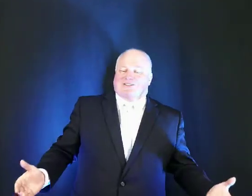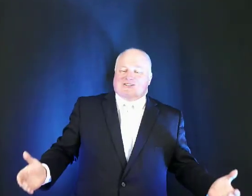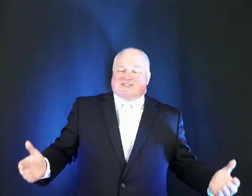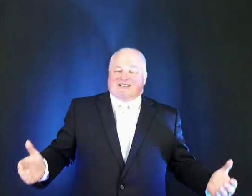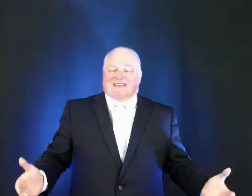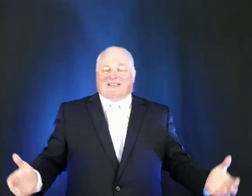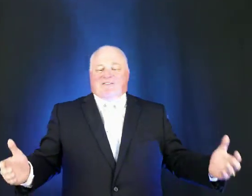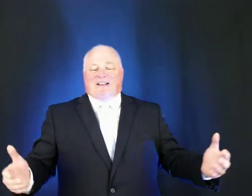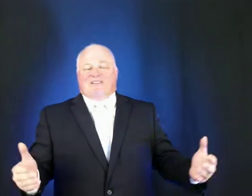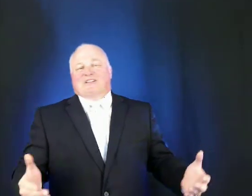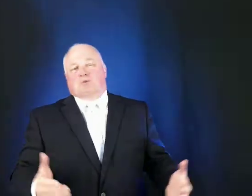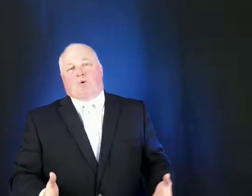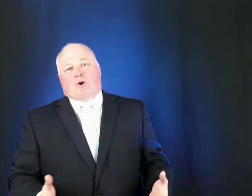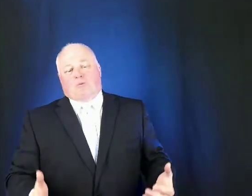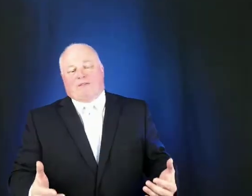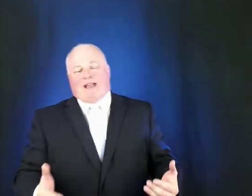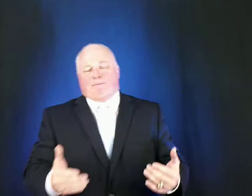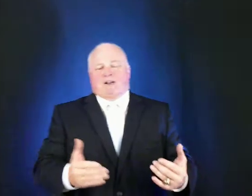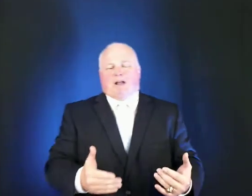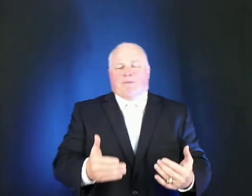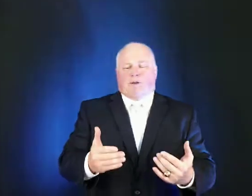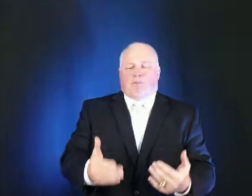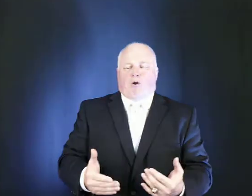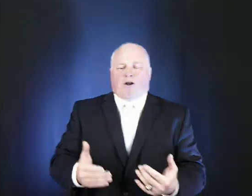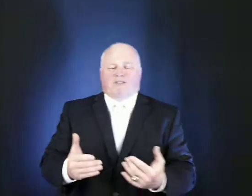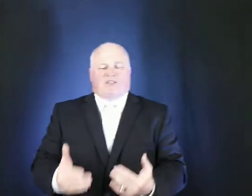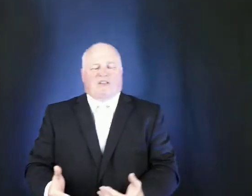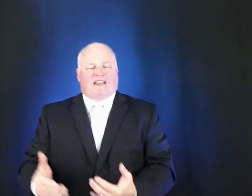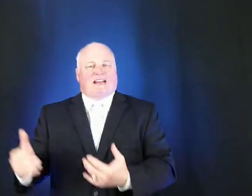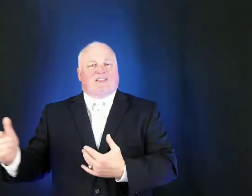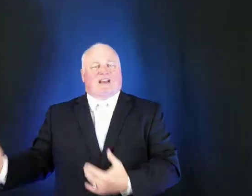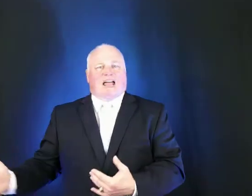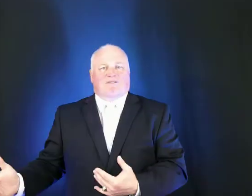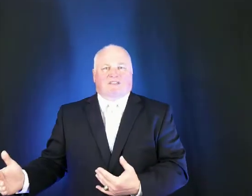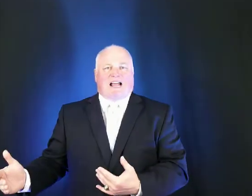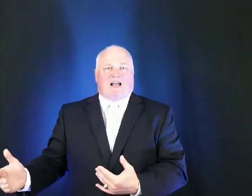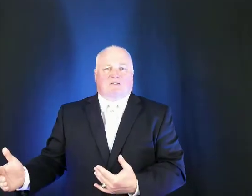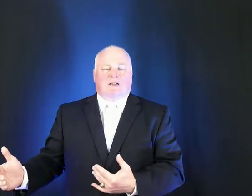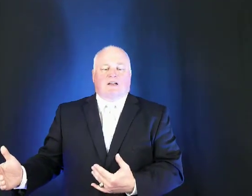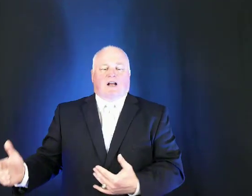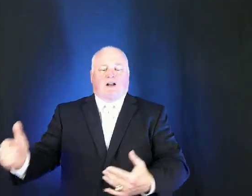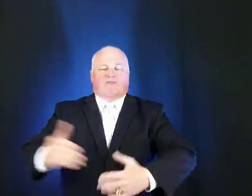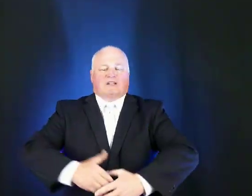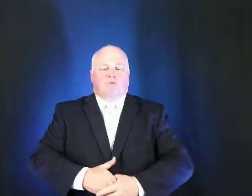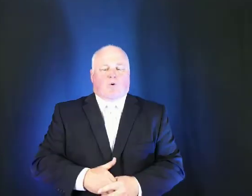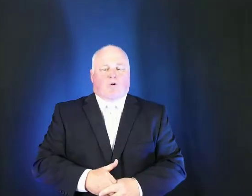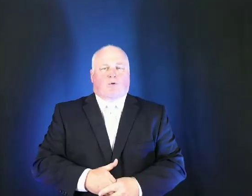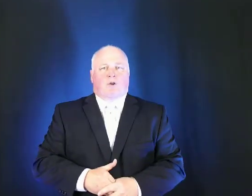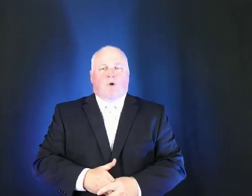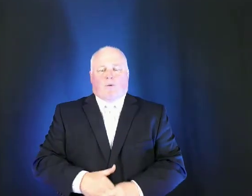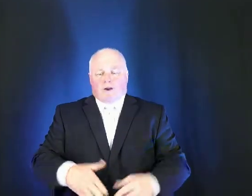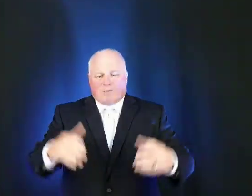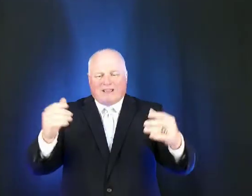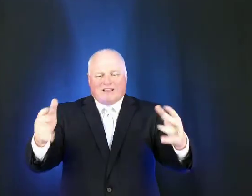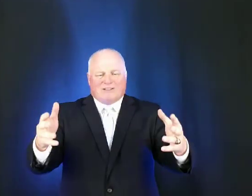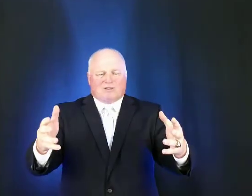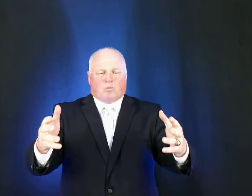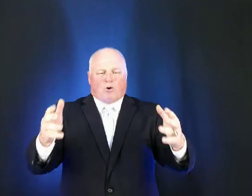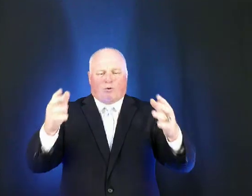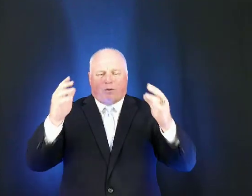is to live in this world without becoming a part of the thinking and the lifestyles of this world we are to be in this world but